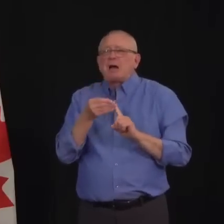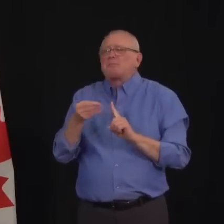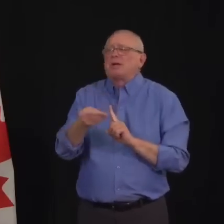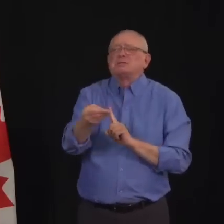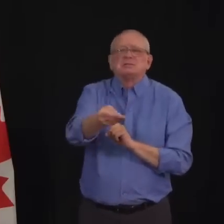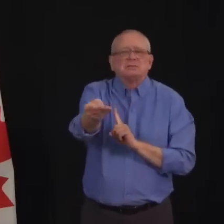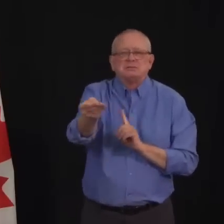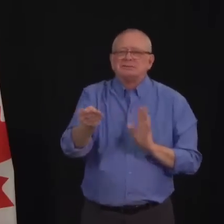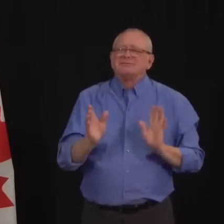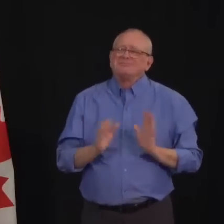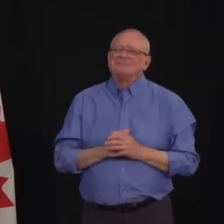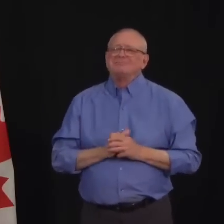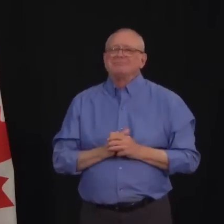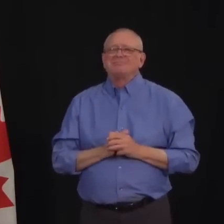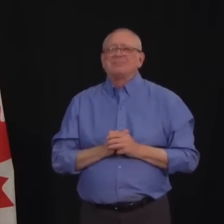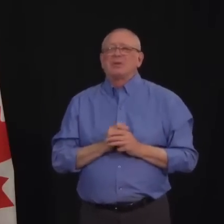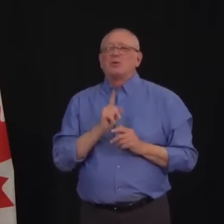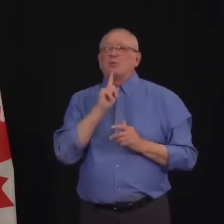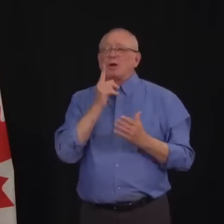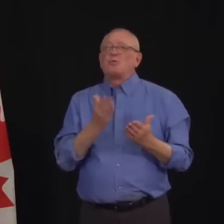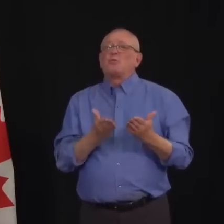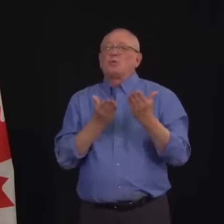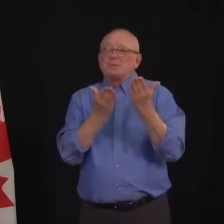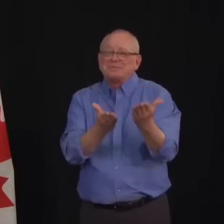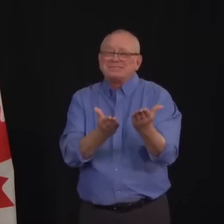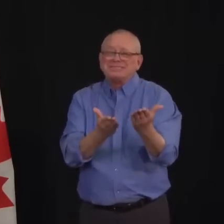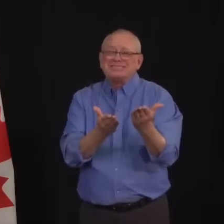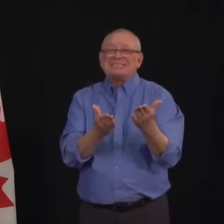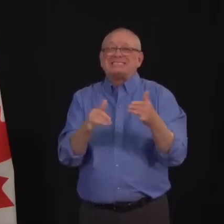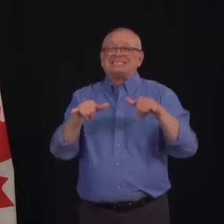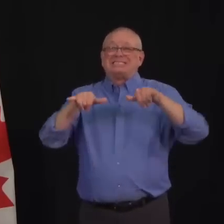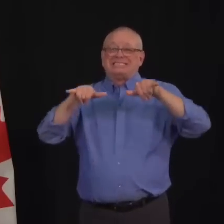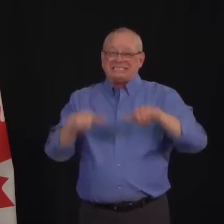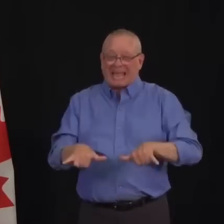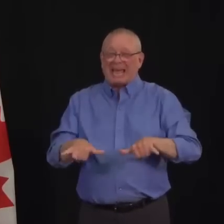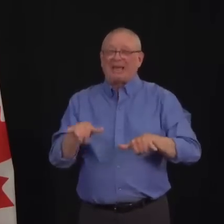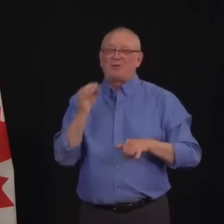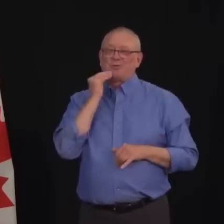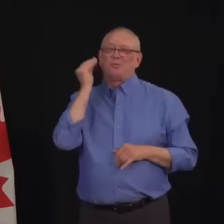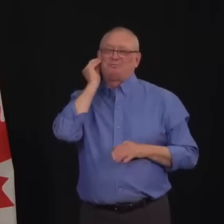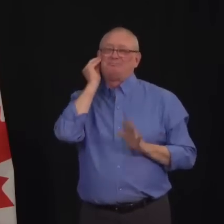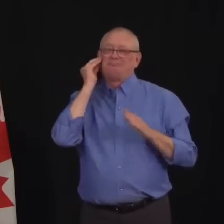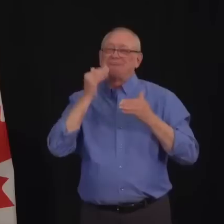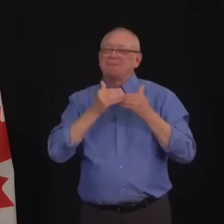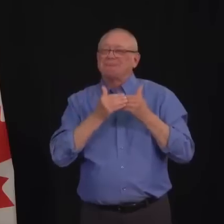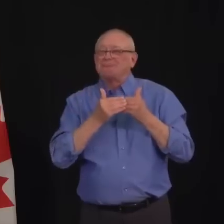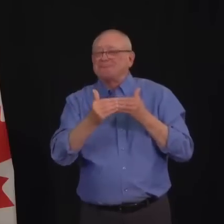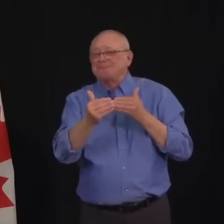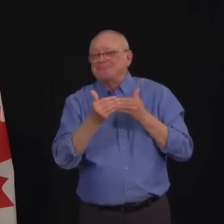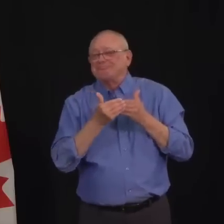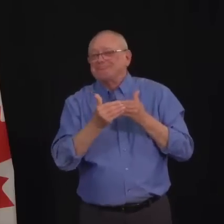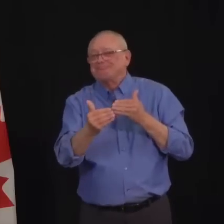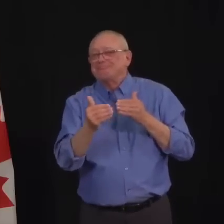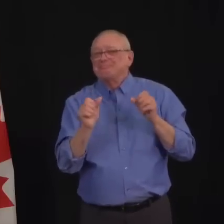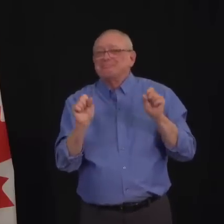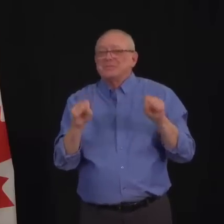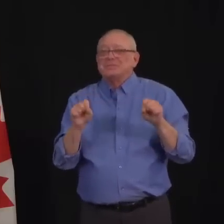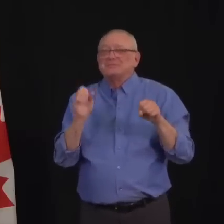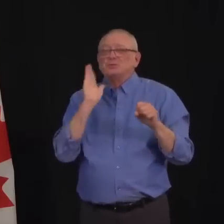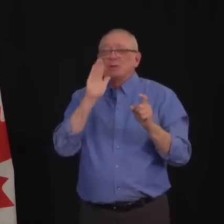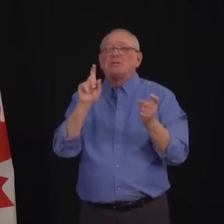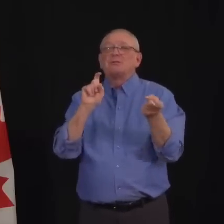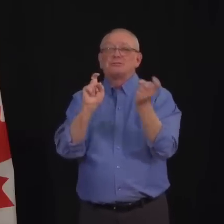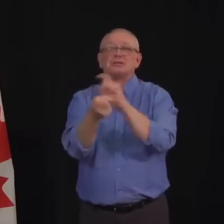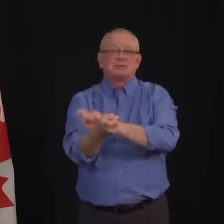my recommendation to stay closer to home, at least for the time being, that may change going forward. It's also important to remember that wherever you go,